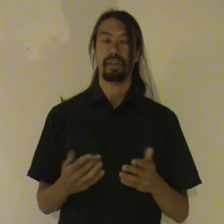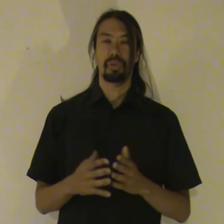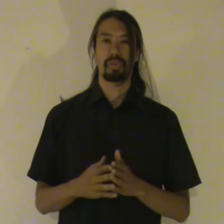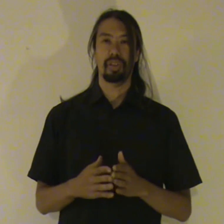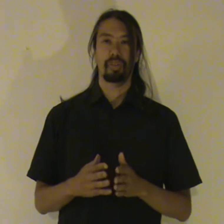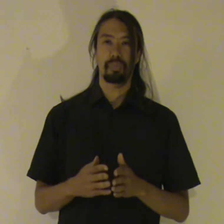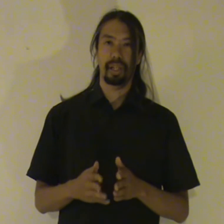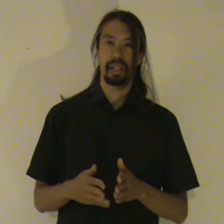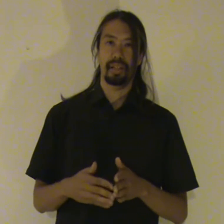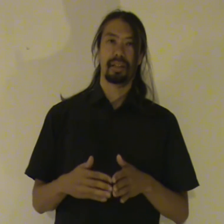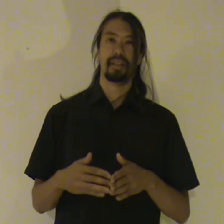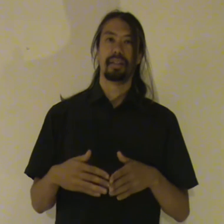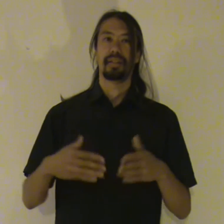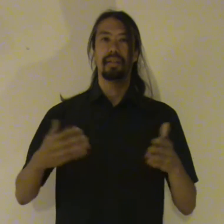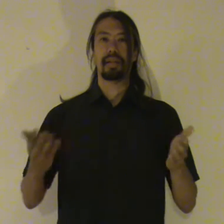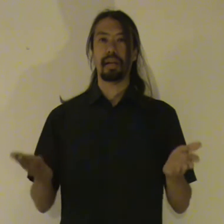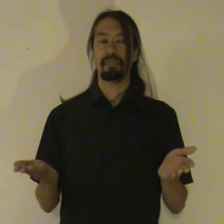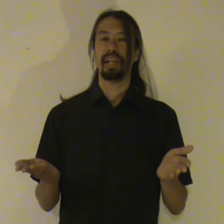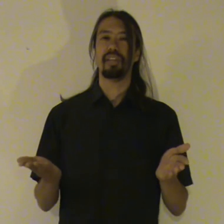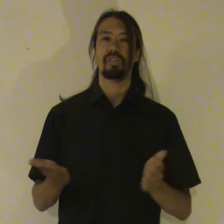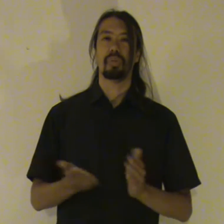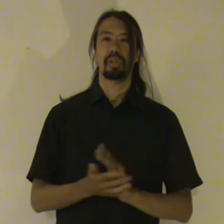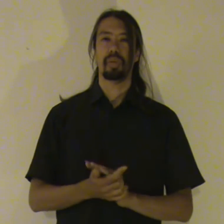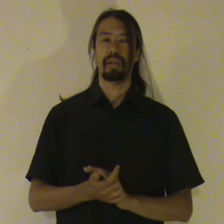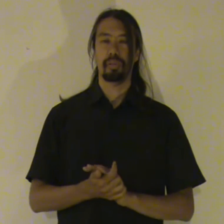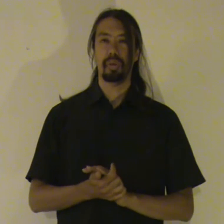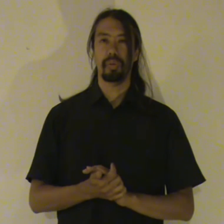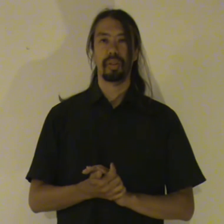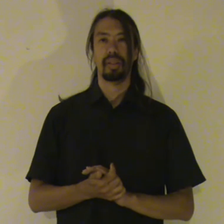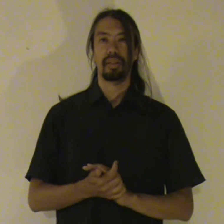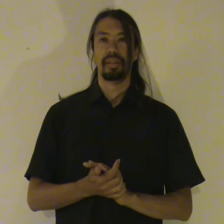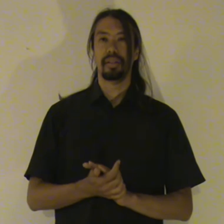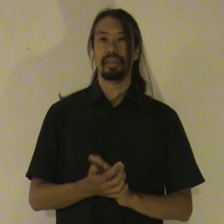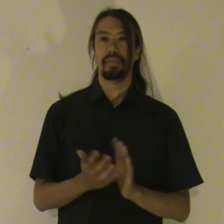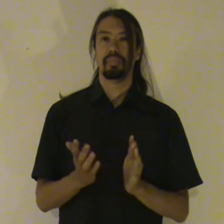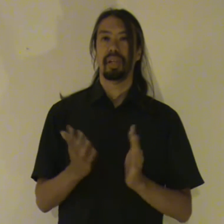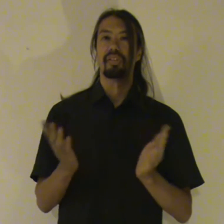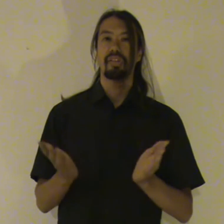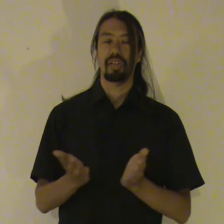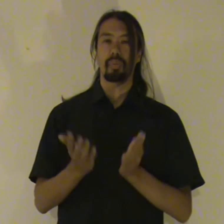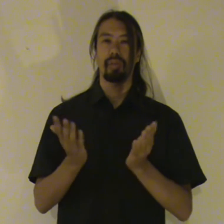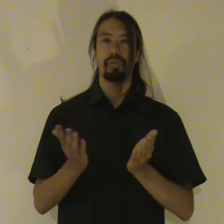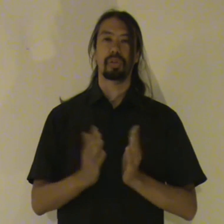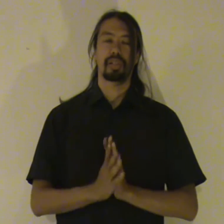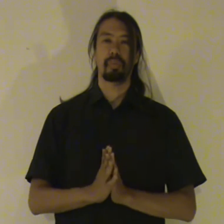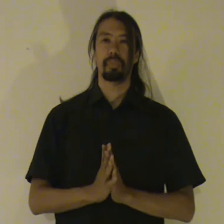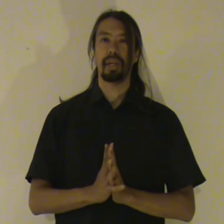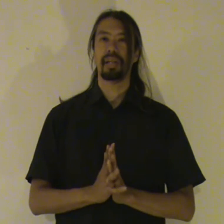neutral. Is completely at peace. Which whatever will exist. And what future there will be. Then